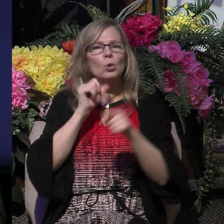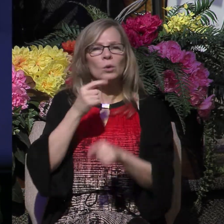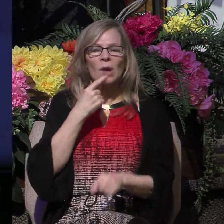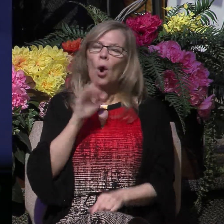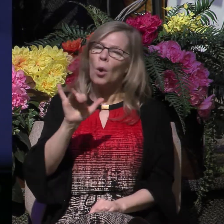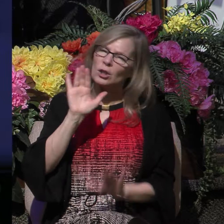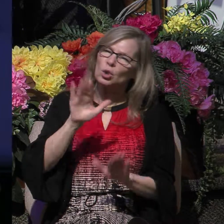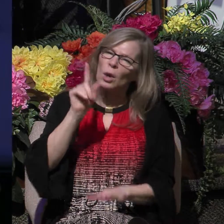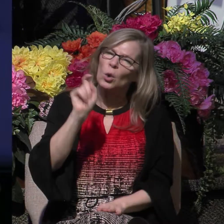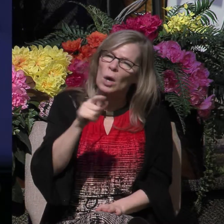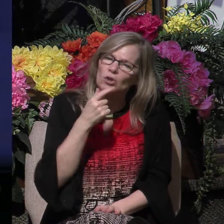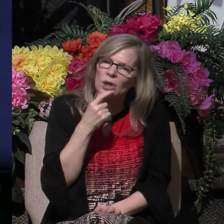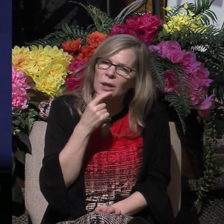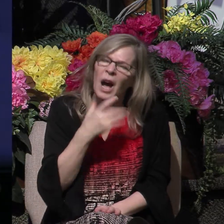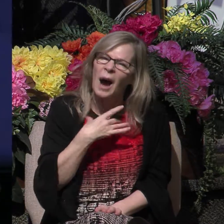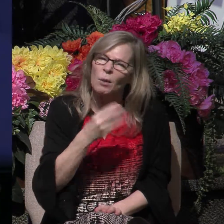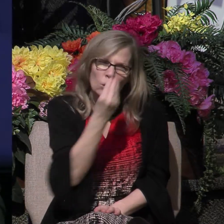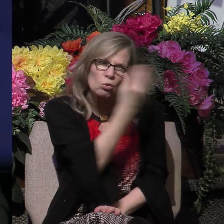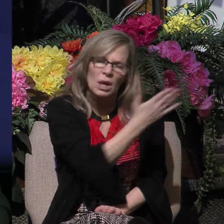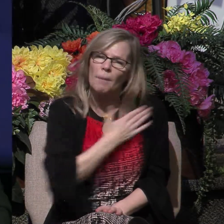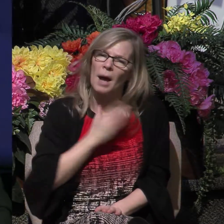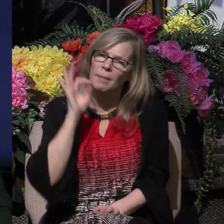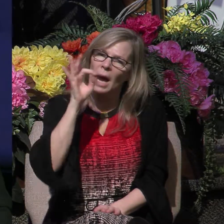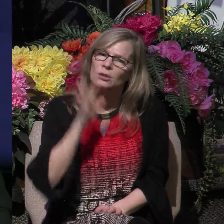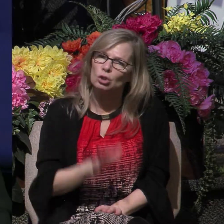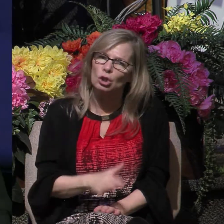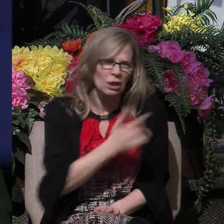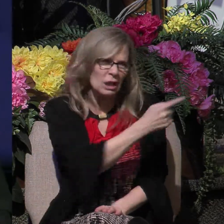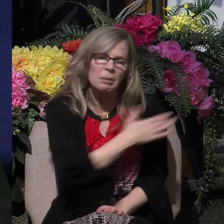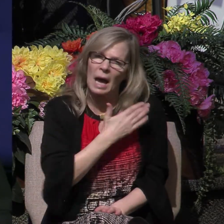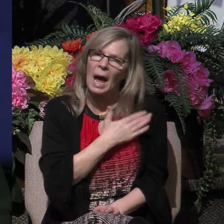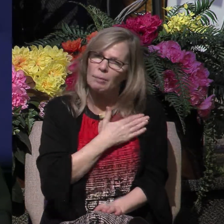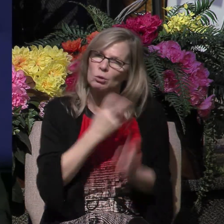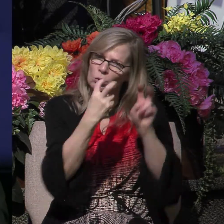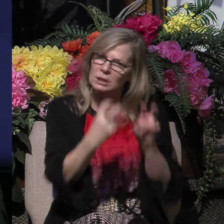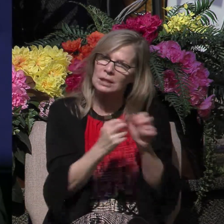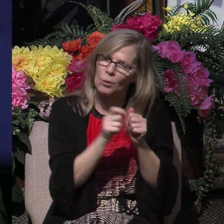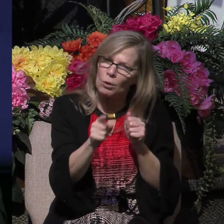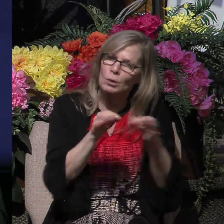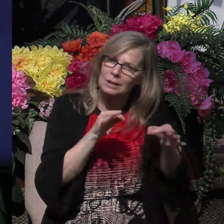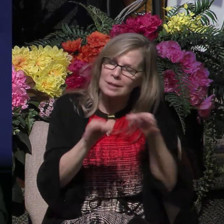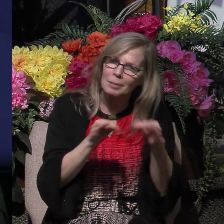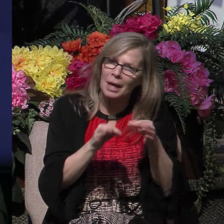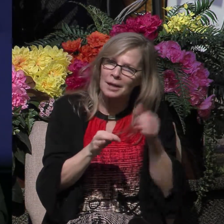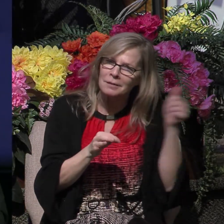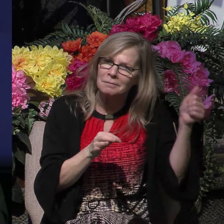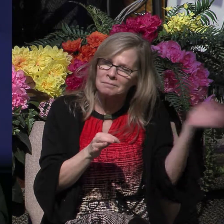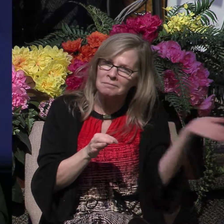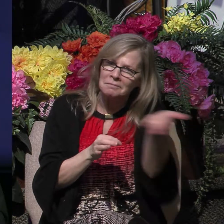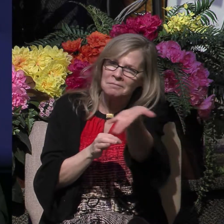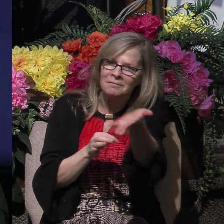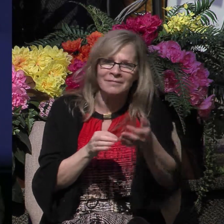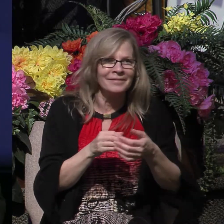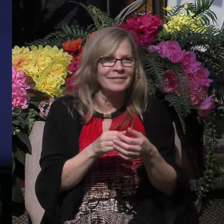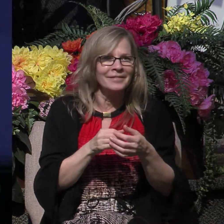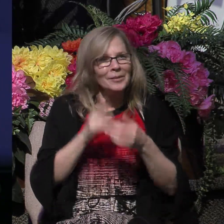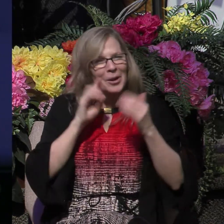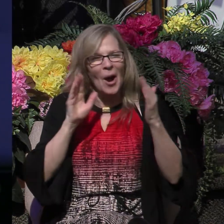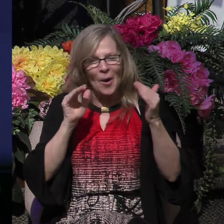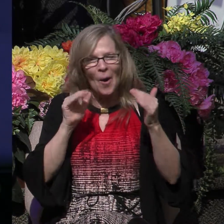I'd like you to tell my pastor that and he'll be happy to sit down with you and talk to you. I hope you could explain the